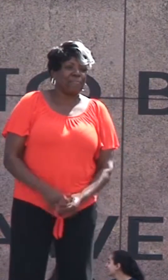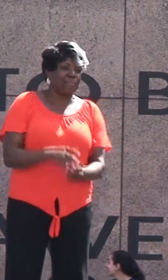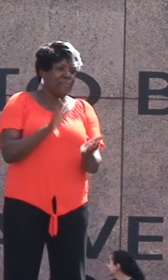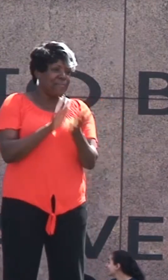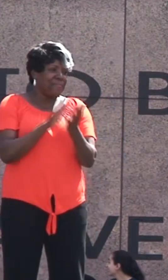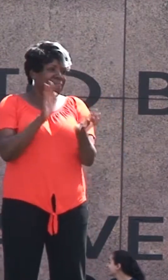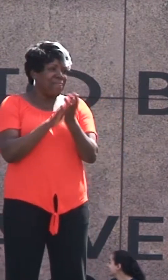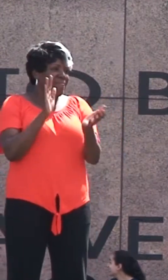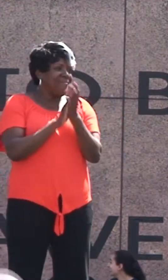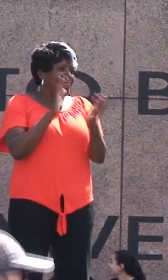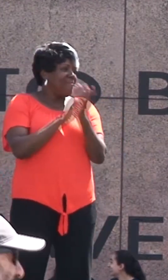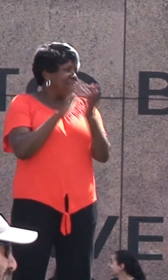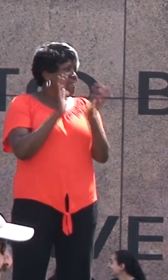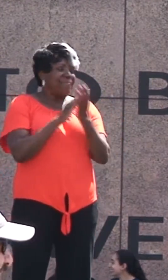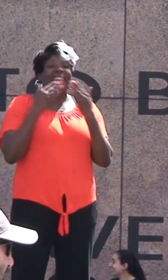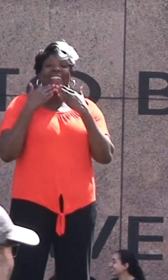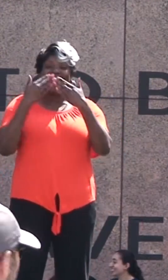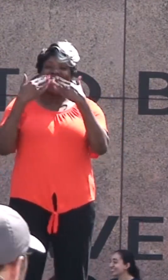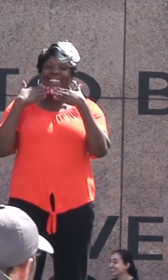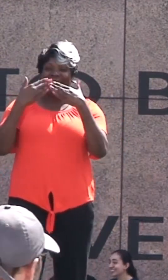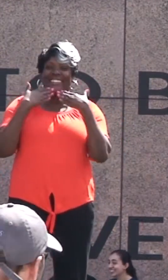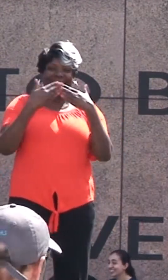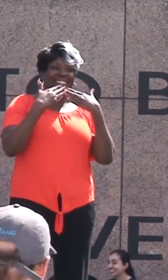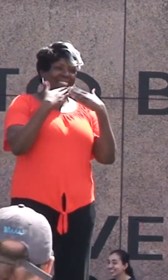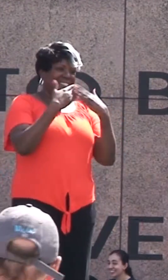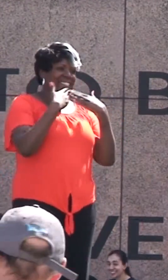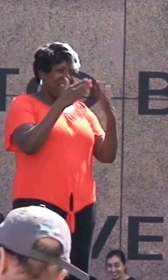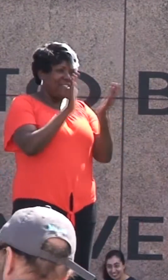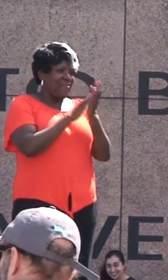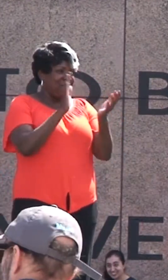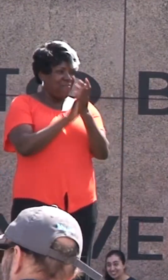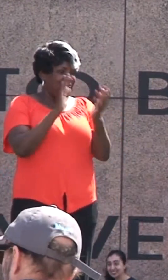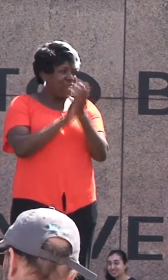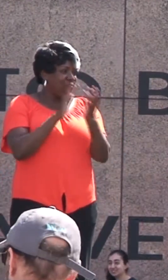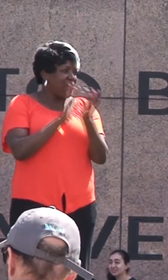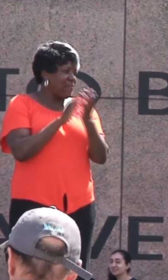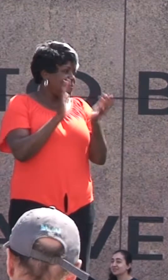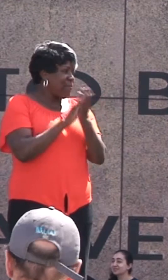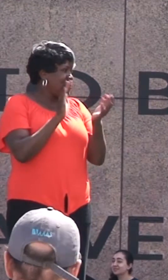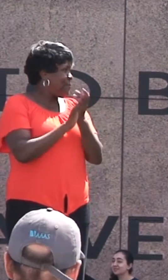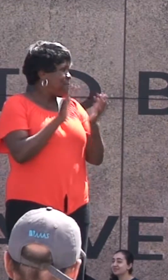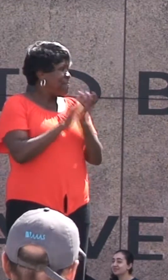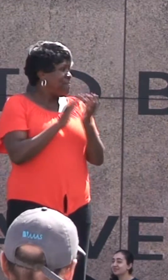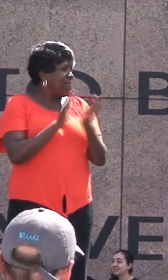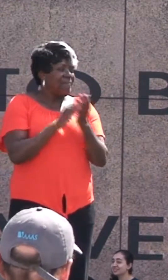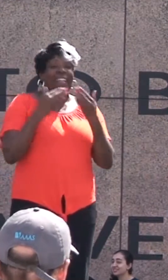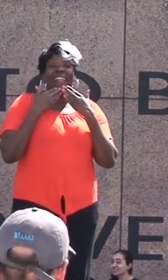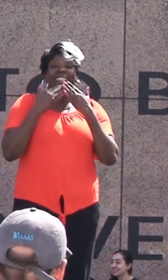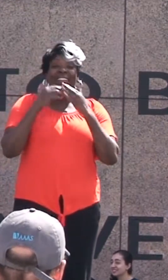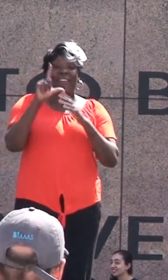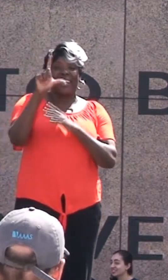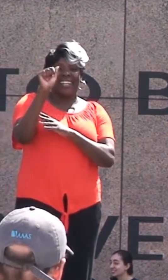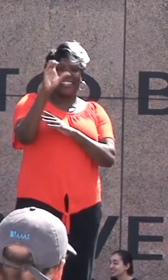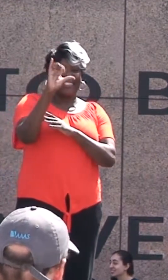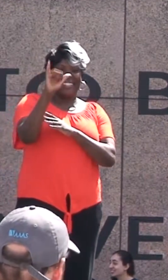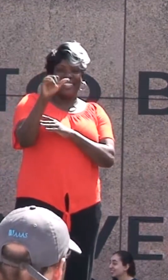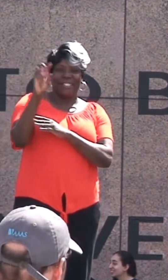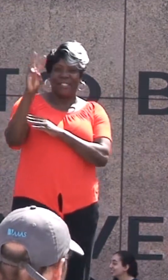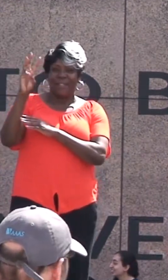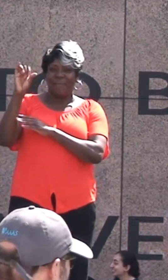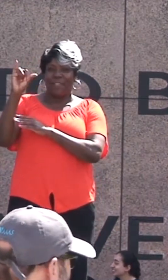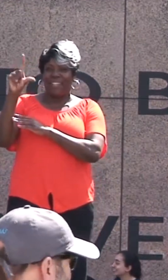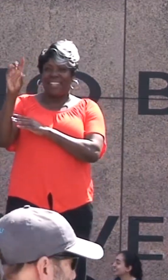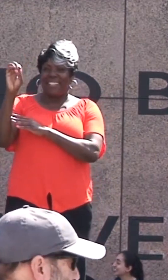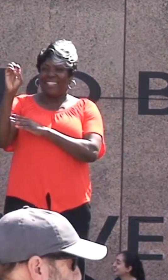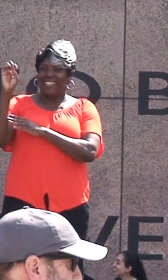Awake Thank you Thank you Lacey Wilder And that was awake